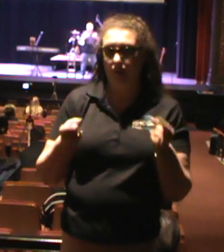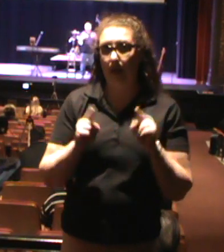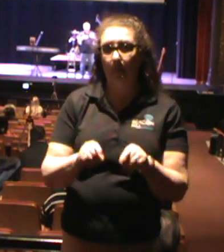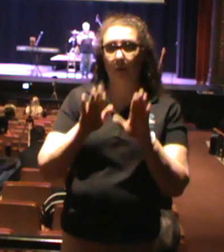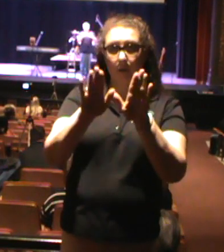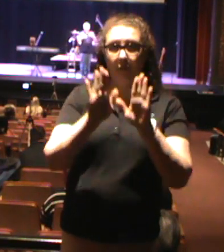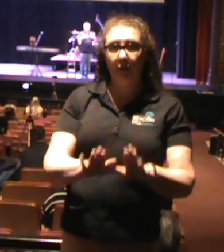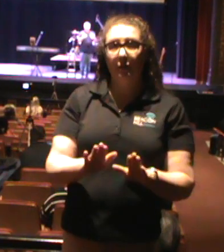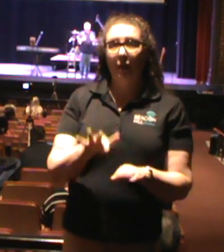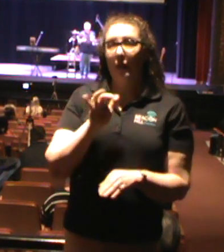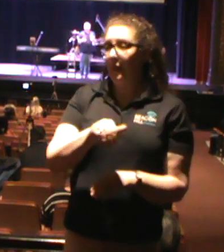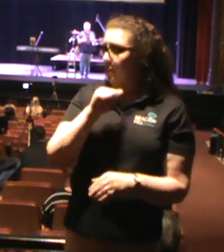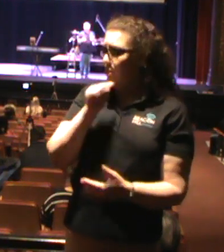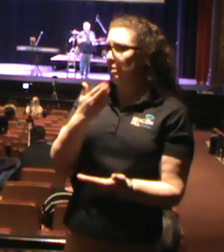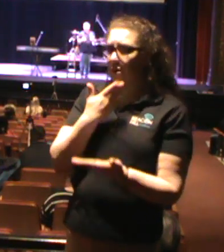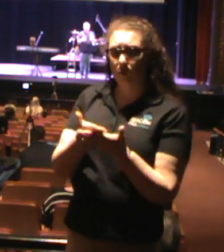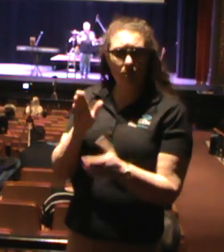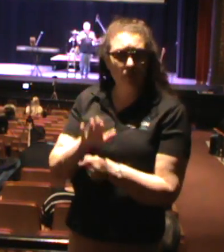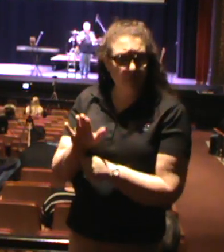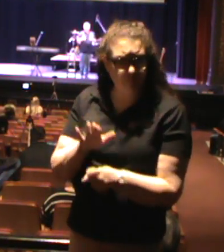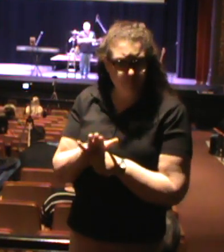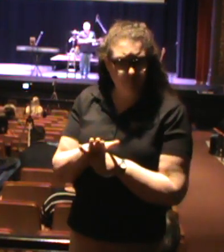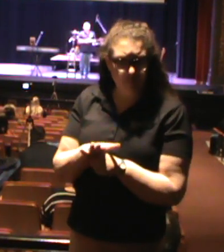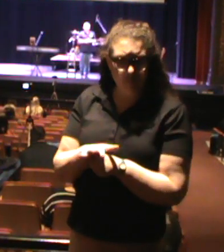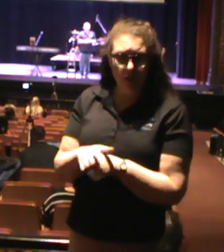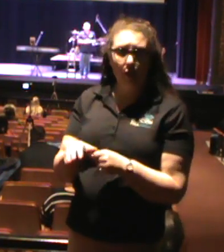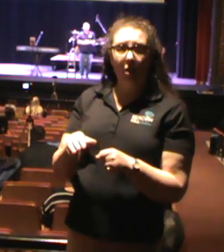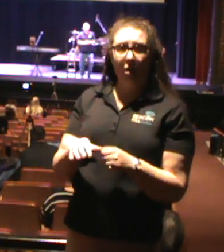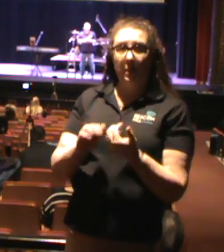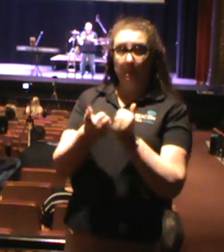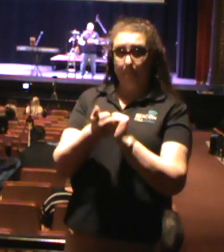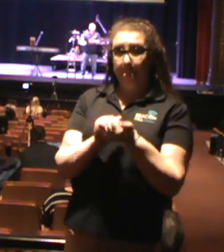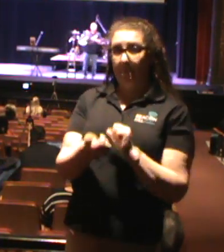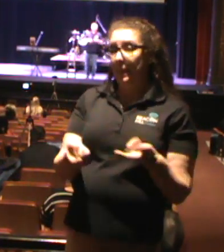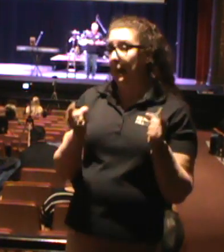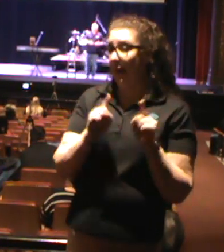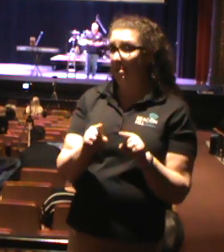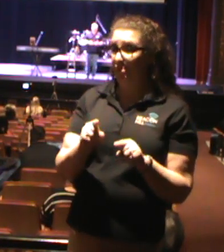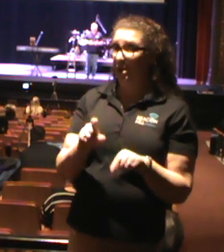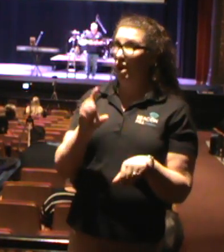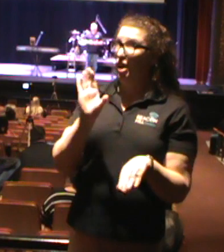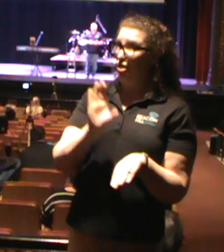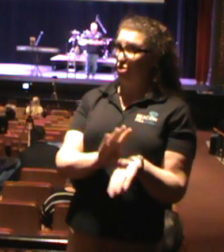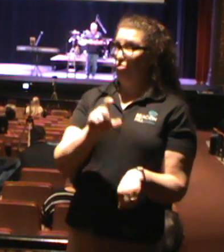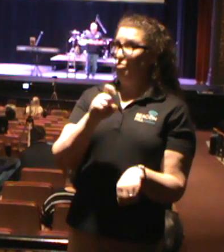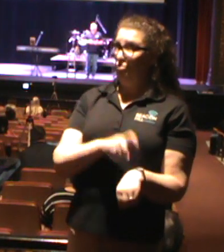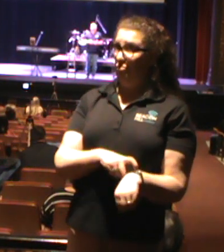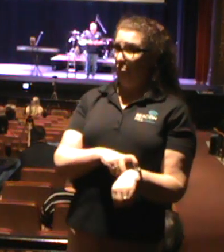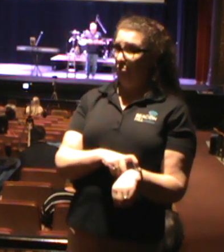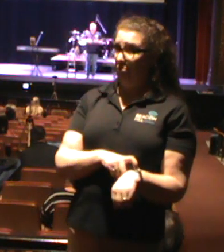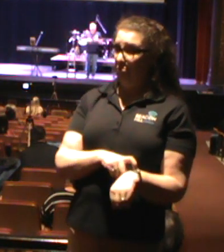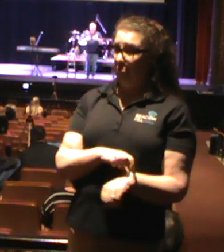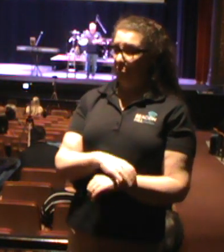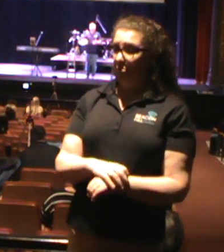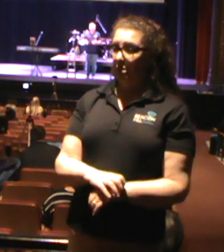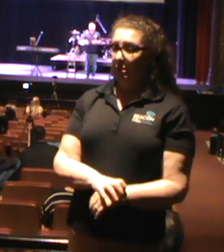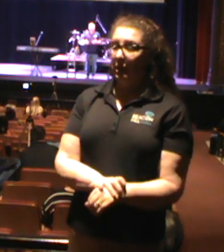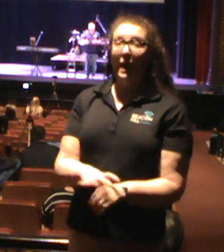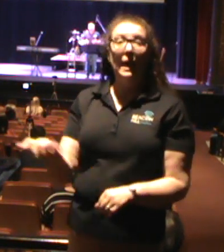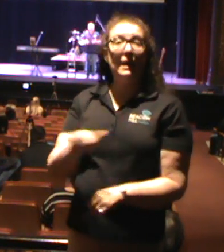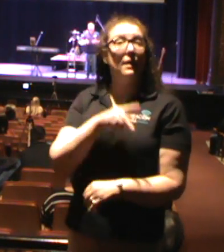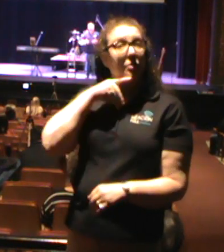But you know what? That wasn't good enough. Sporting events started taking place during church. And as